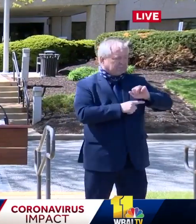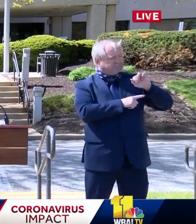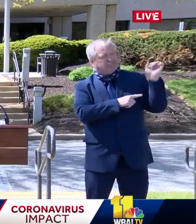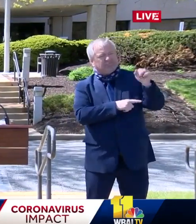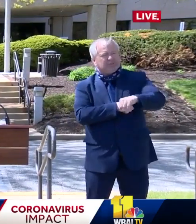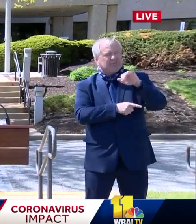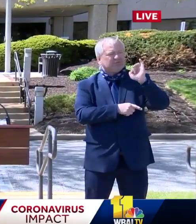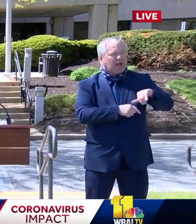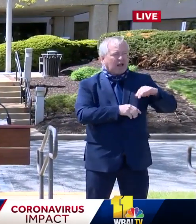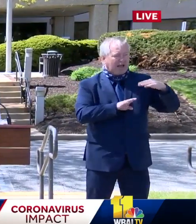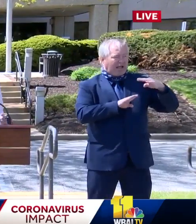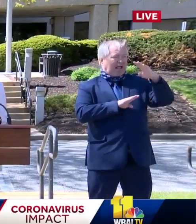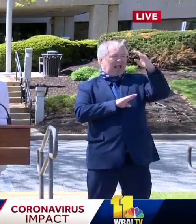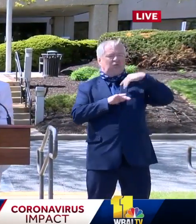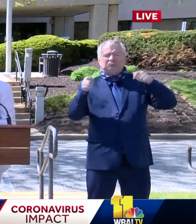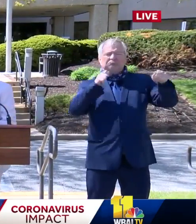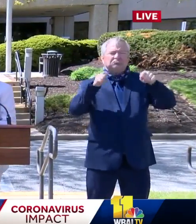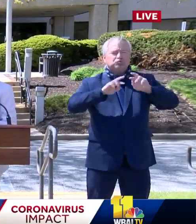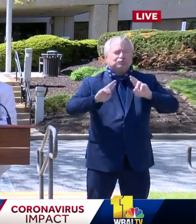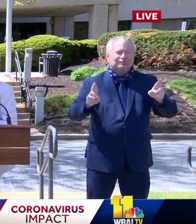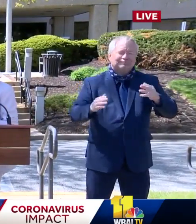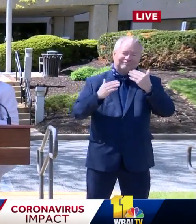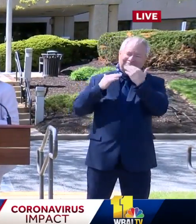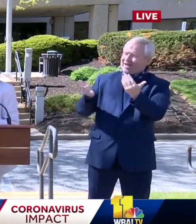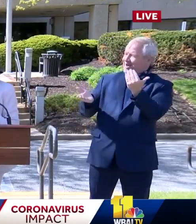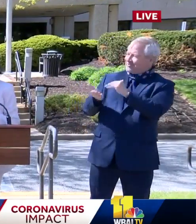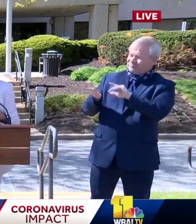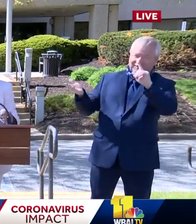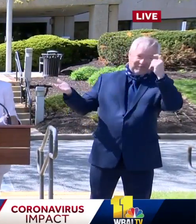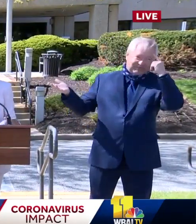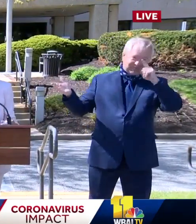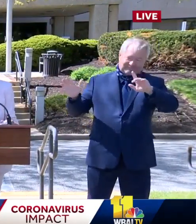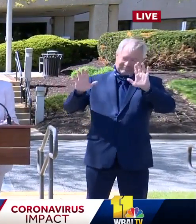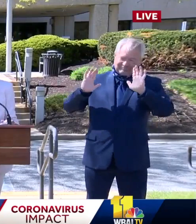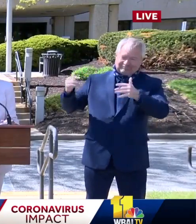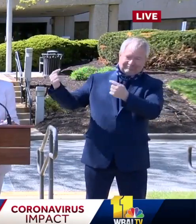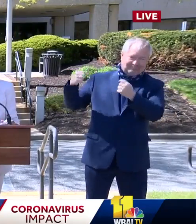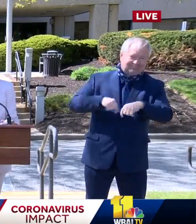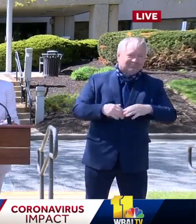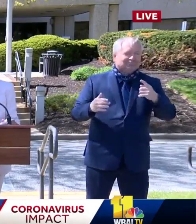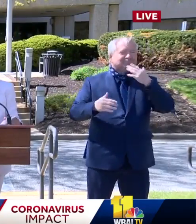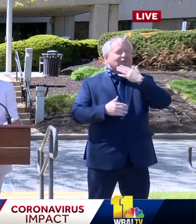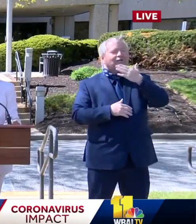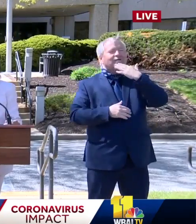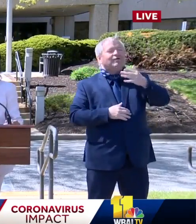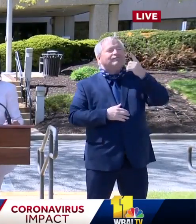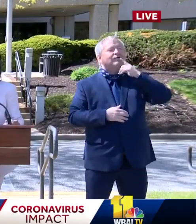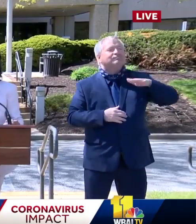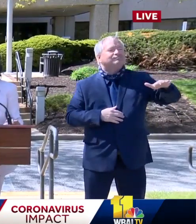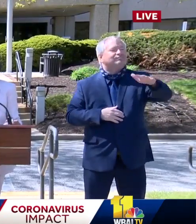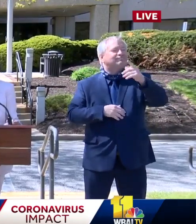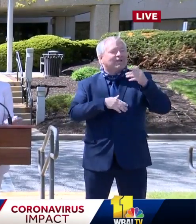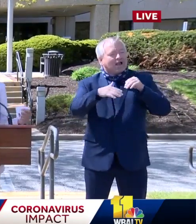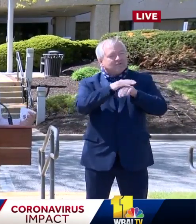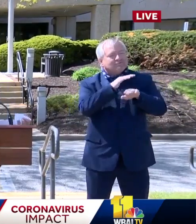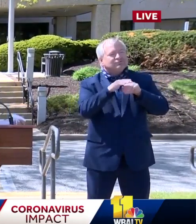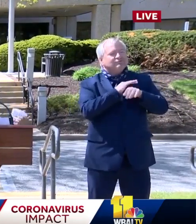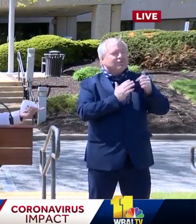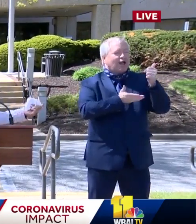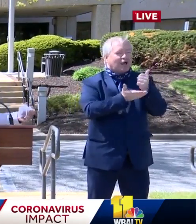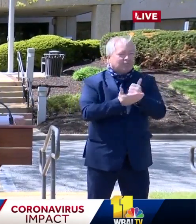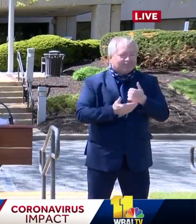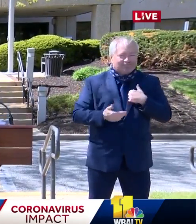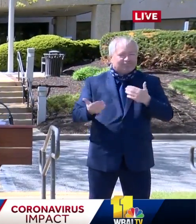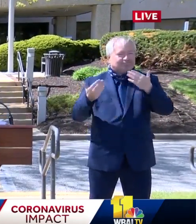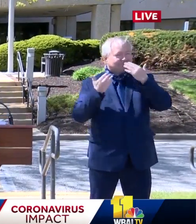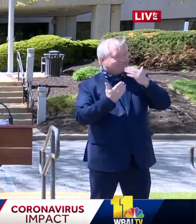started. I want to thank you again for Mr. Mr. Governor for being here. want to thank you for all the accessibility. The administration has been wonderful. also want to